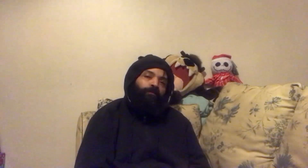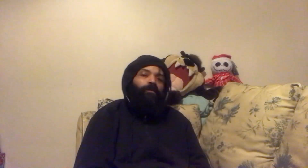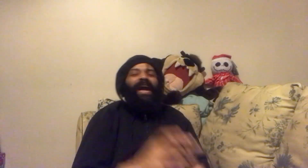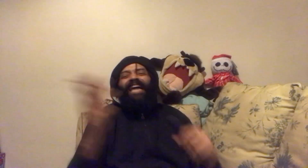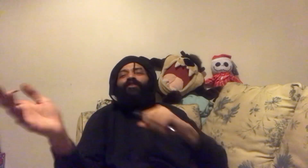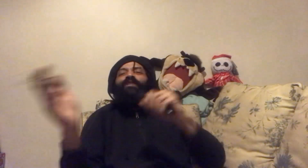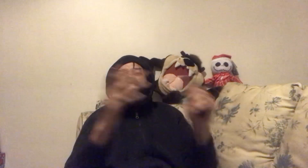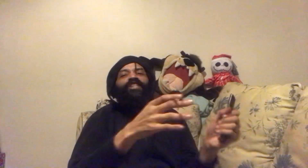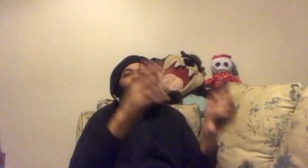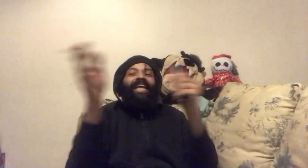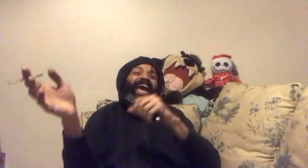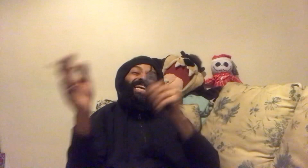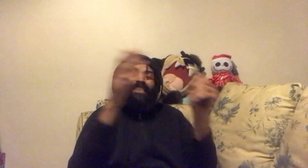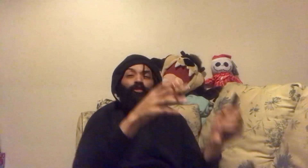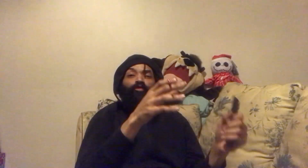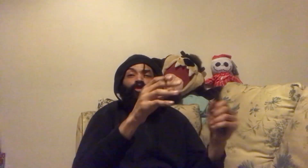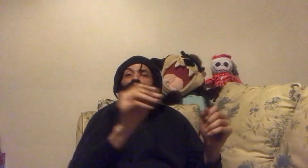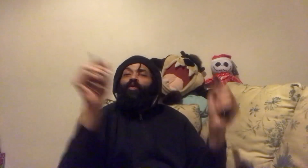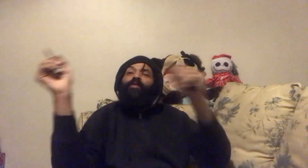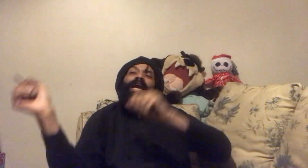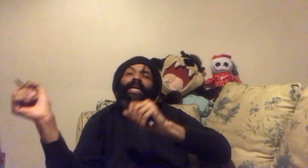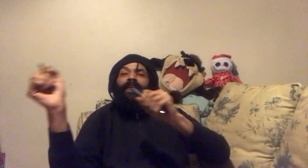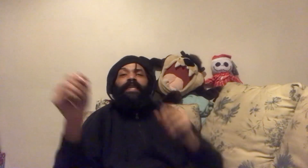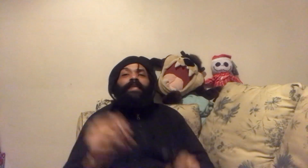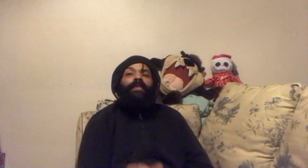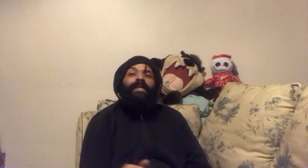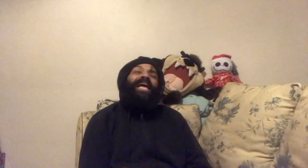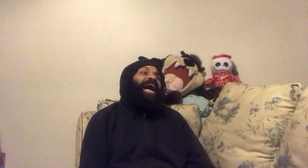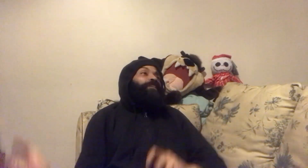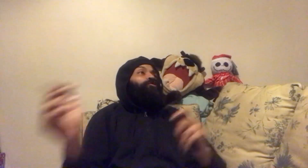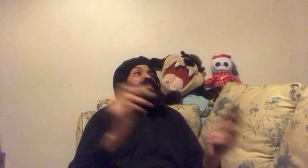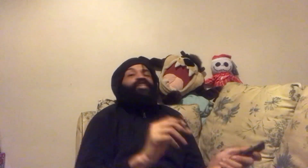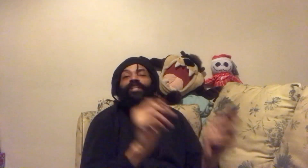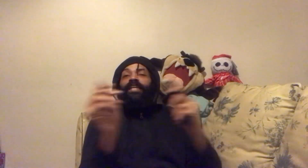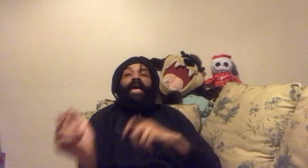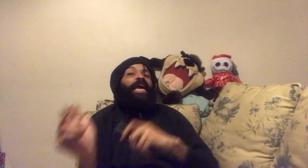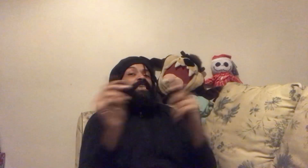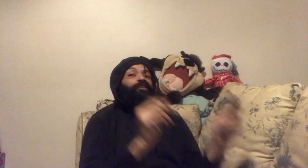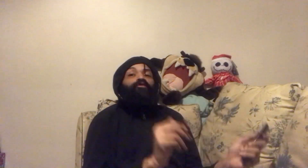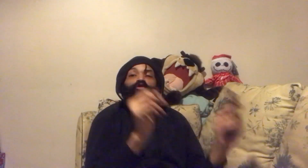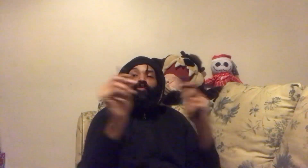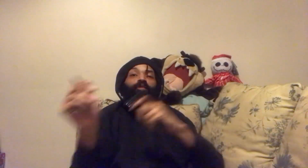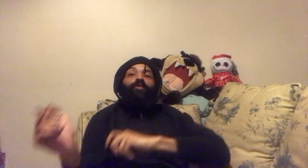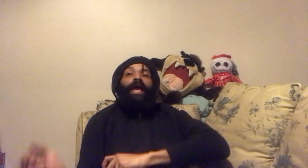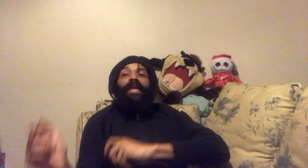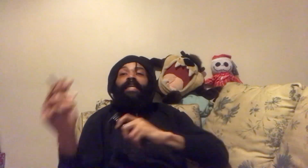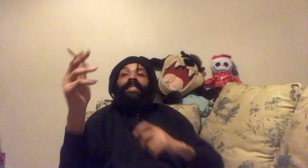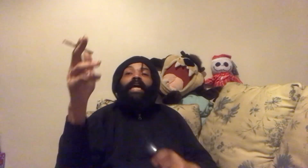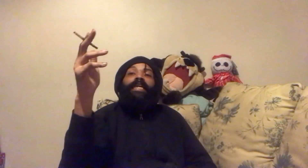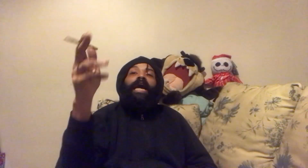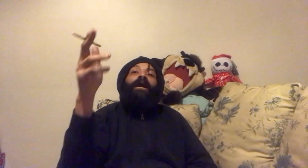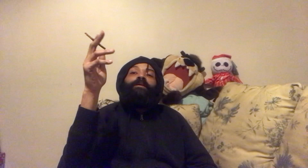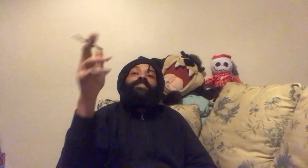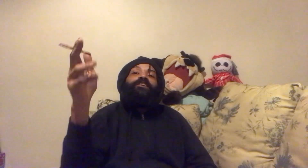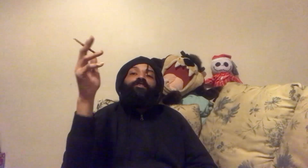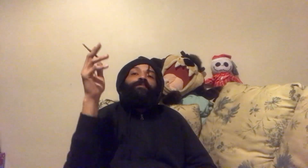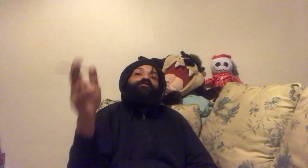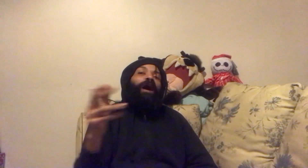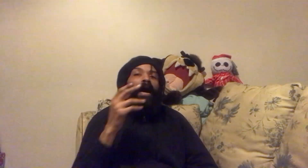I do this shit as usual, ayy. I do this shit as usual, ayy. Like, comment, share, subscribe. Subscribe.